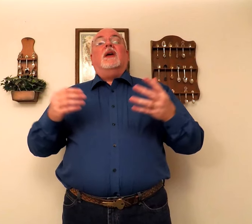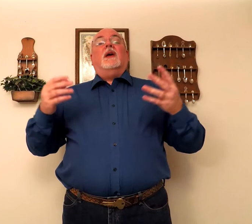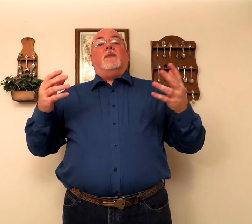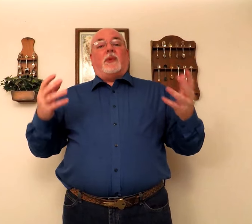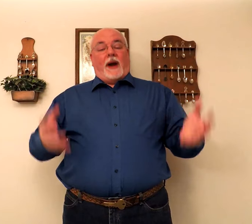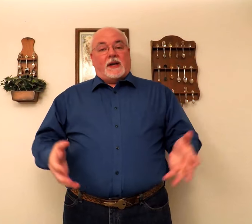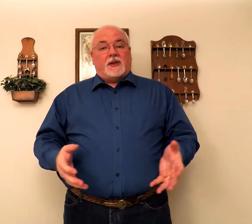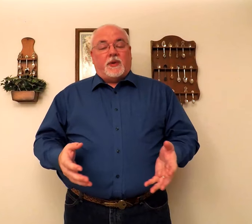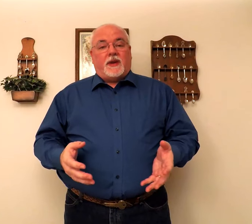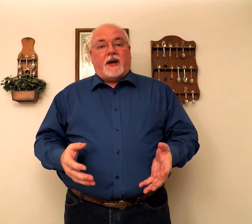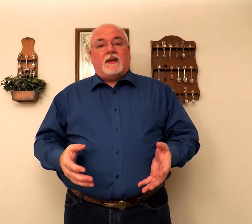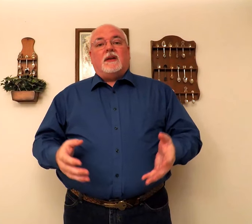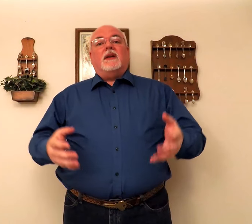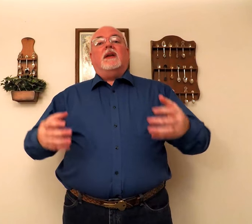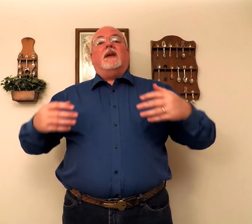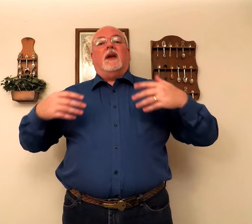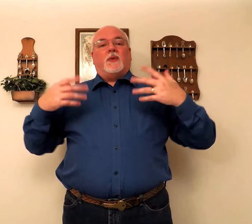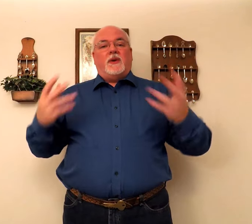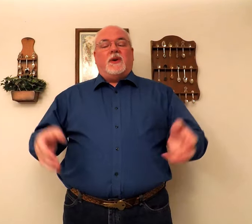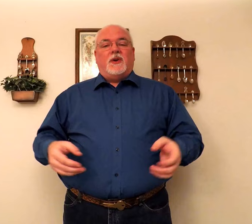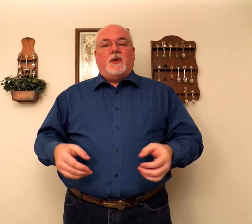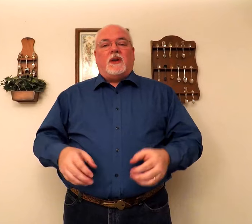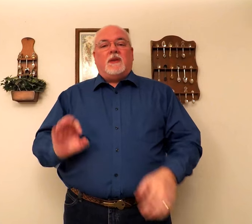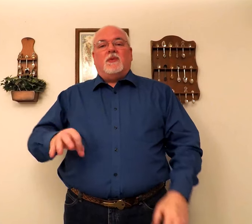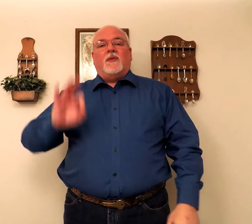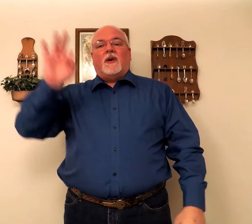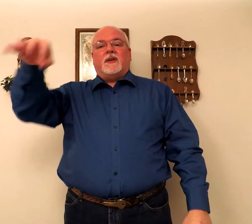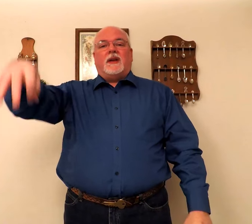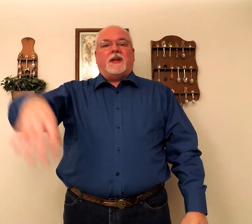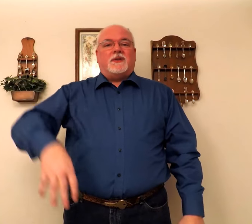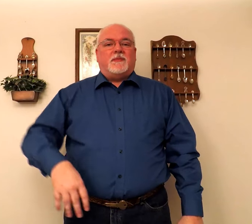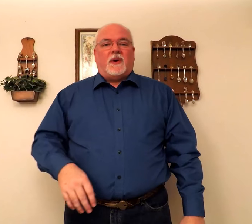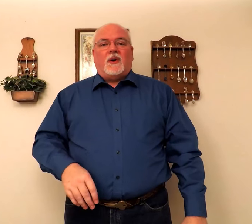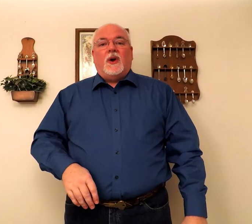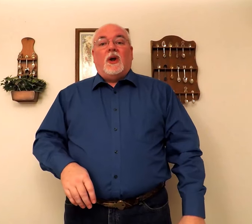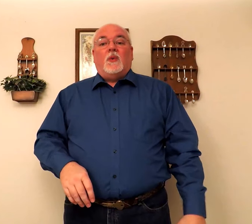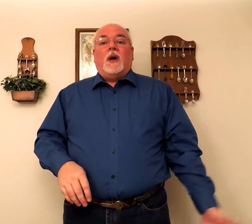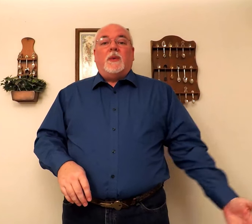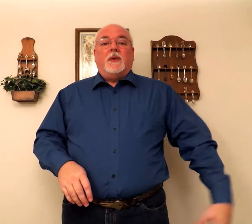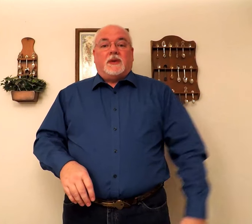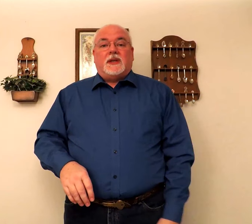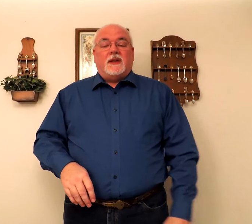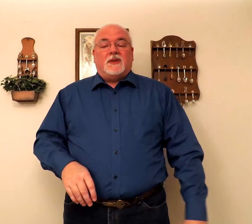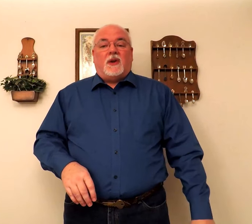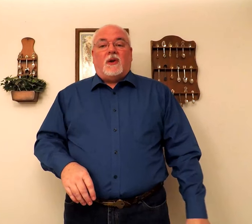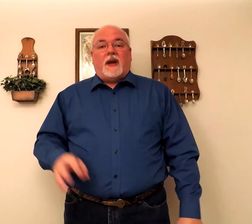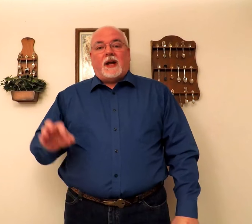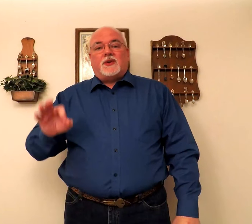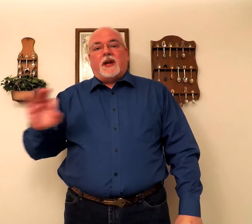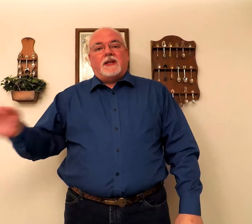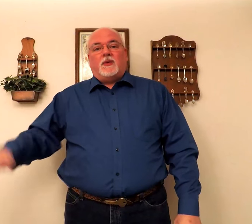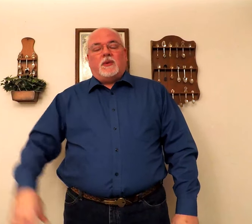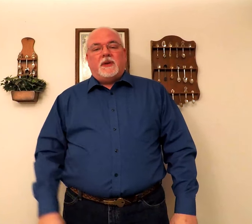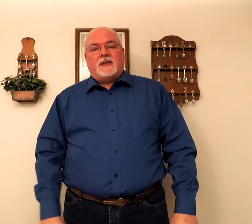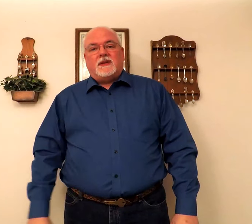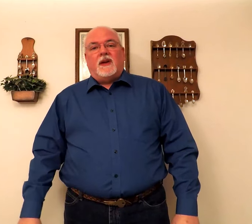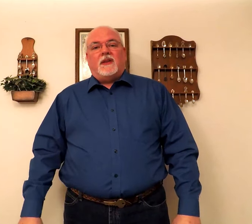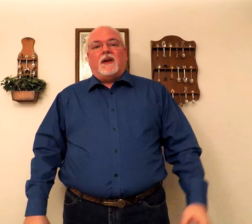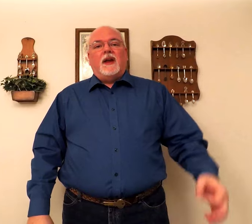So, practice with that. Get where you can do it, and then move on to the next part, where we will sing the song, actually, as it will be sung there